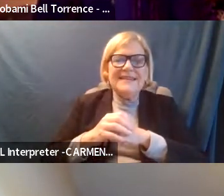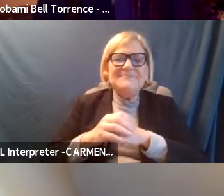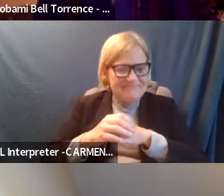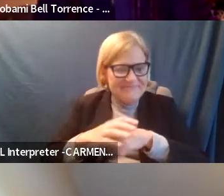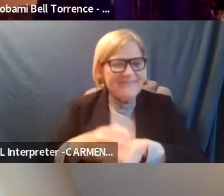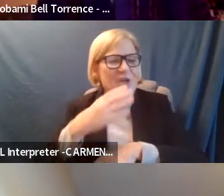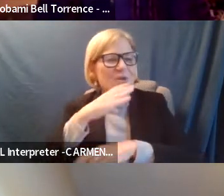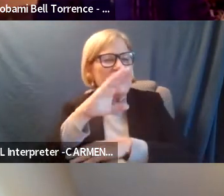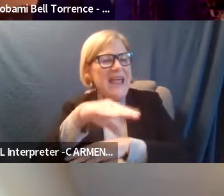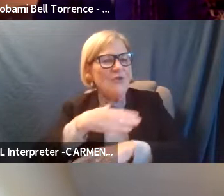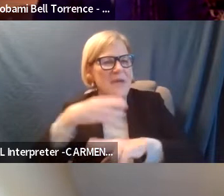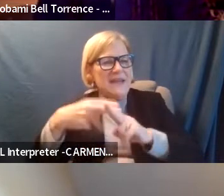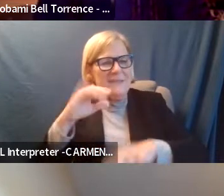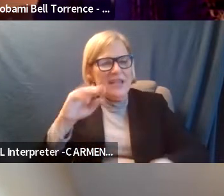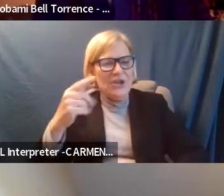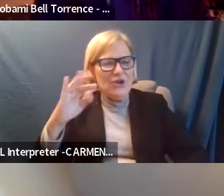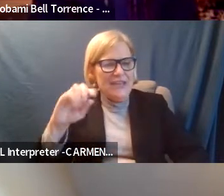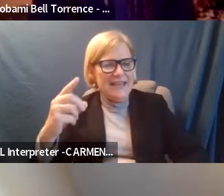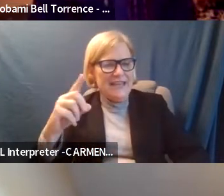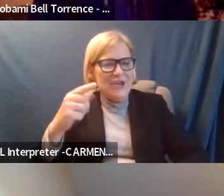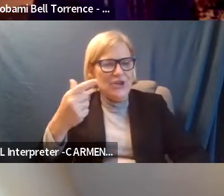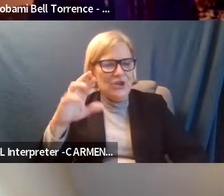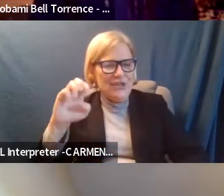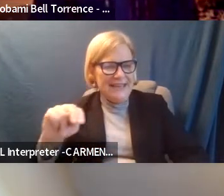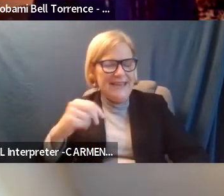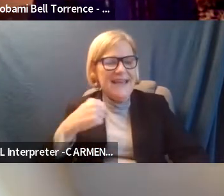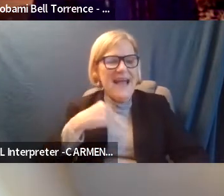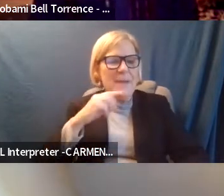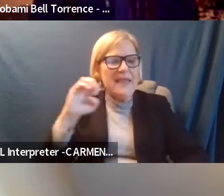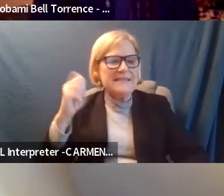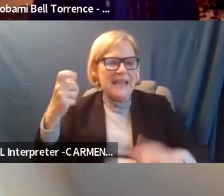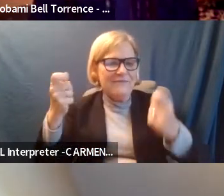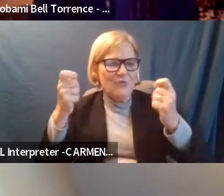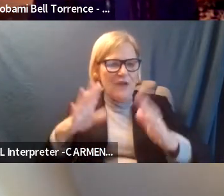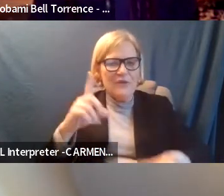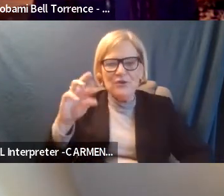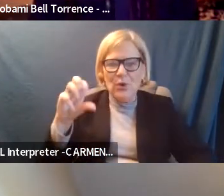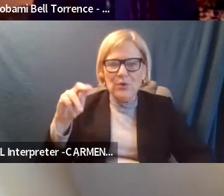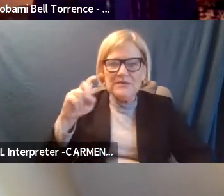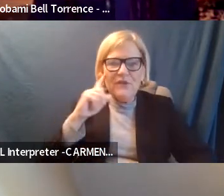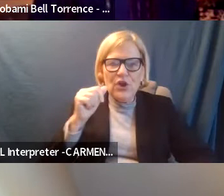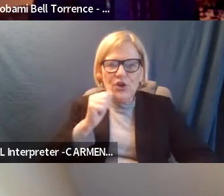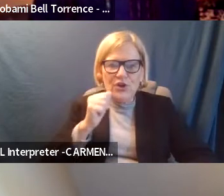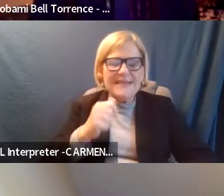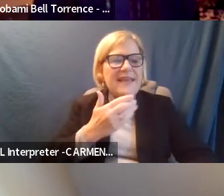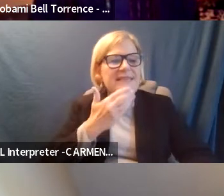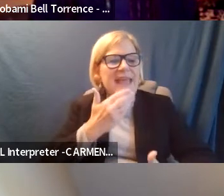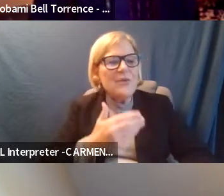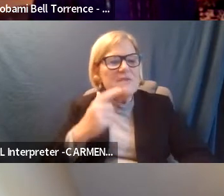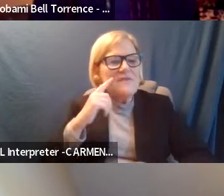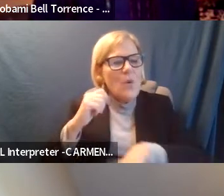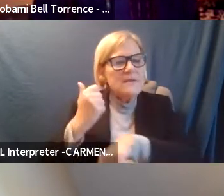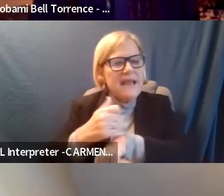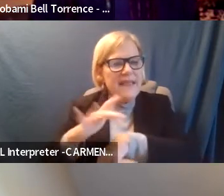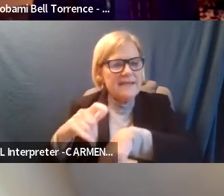Good afternoon. My name is Ingrid Green. I am the Executive Director of Drones for Girls. Thank you for setting